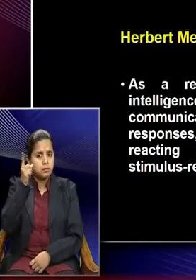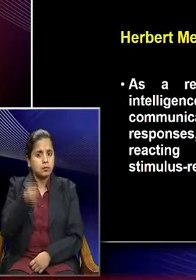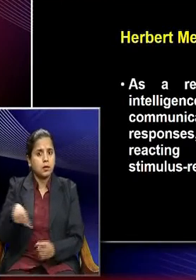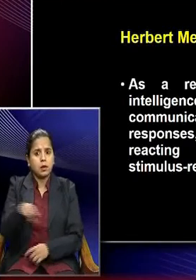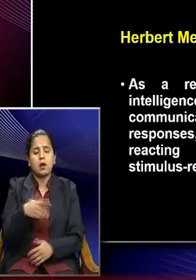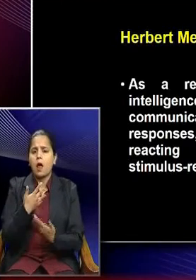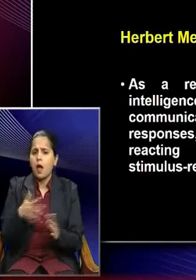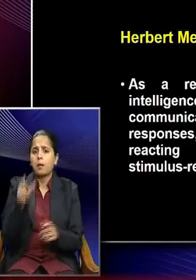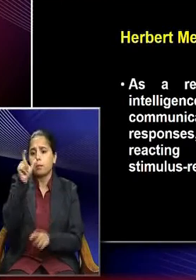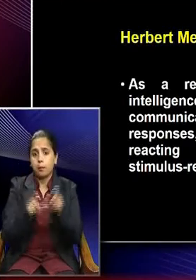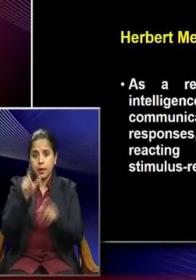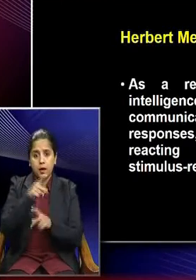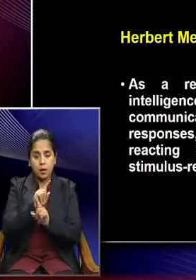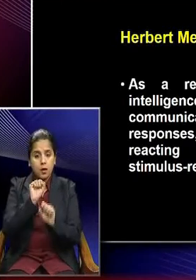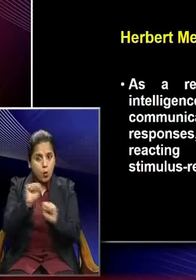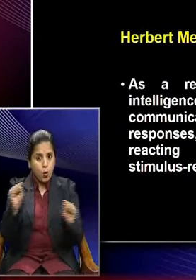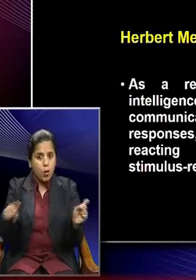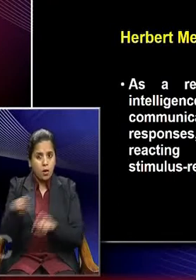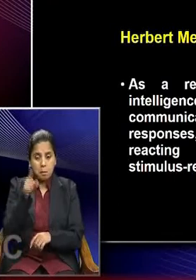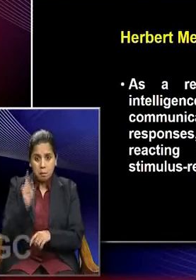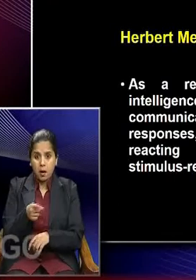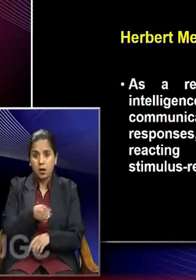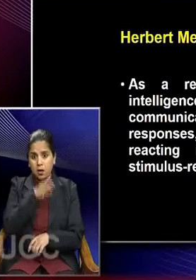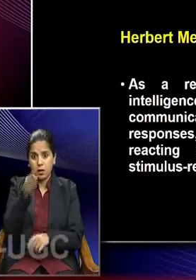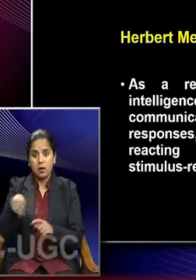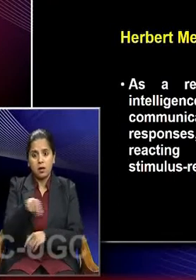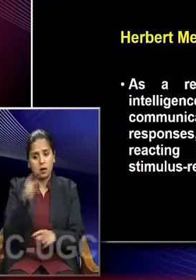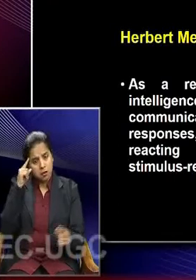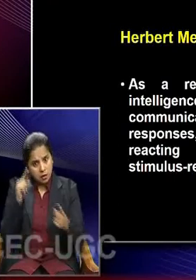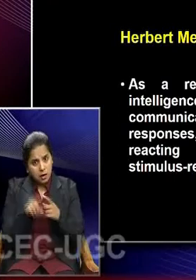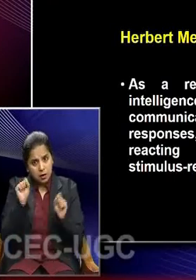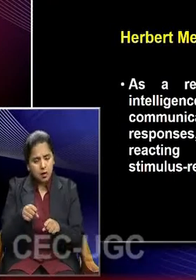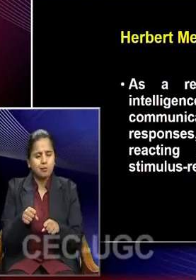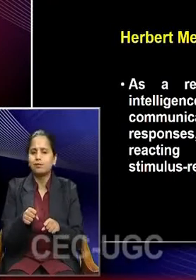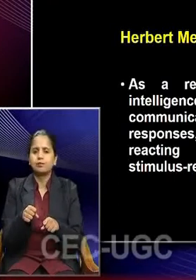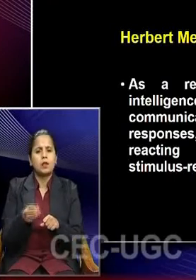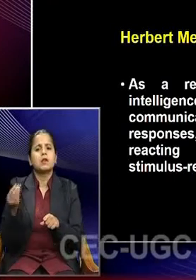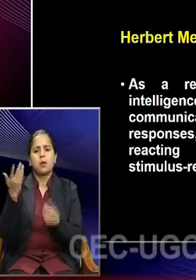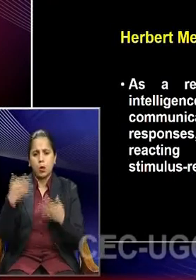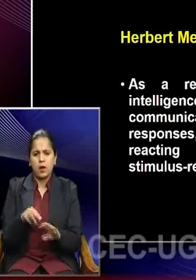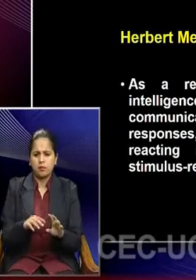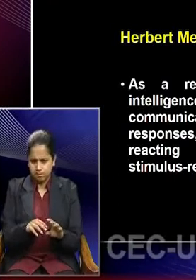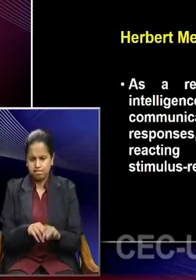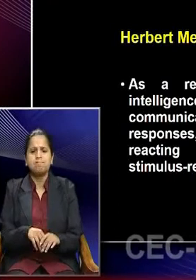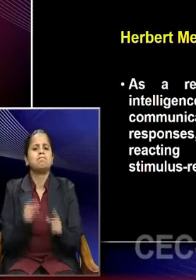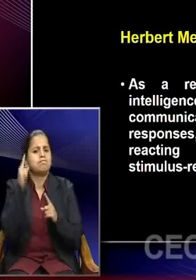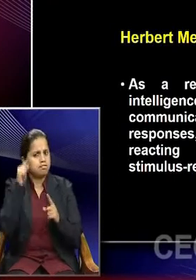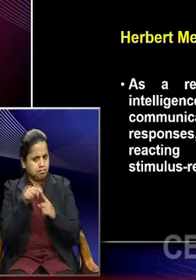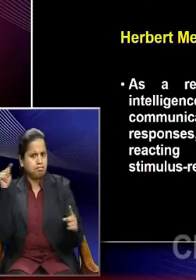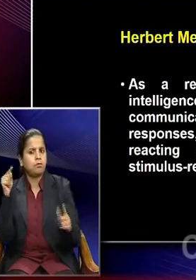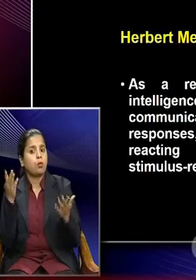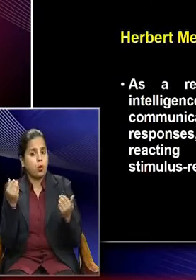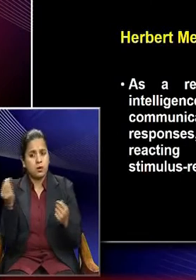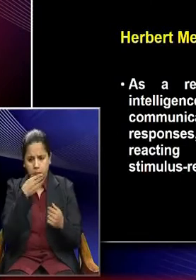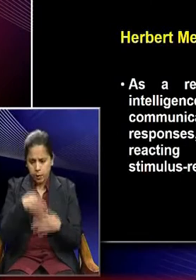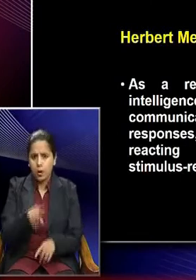every individual is not necessarily going to give consent. There will be rebellion. There will be people who will